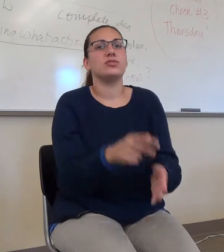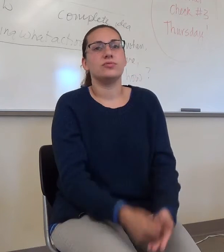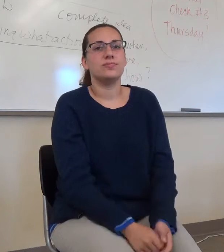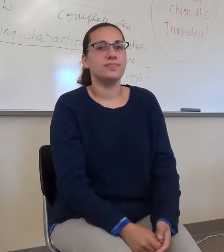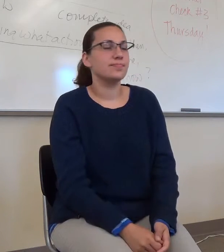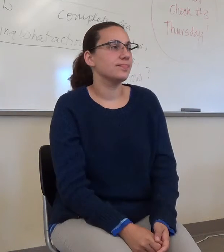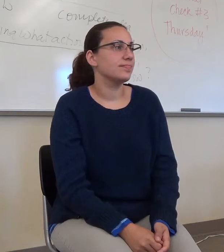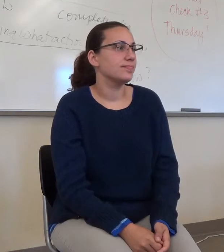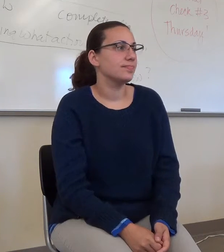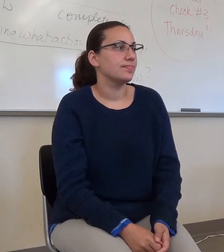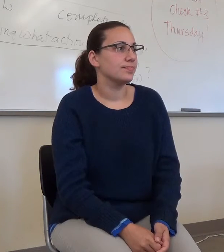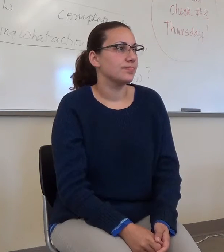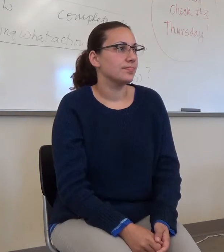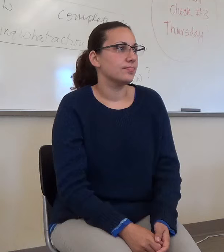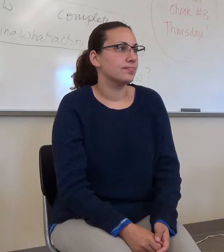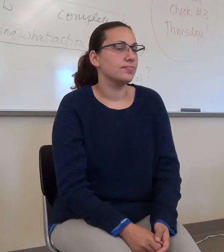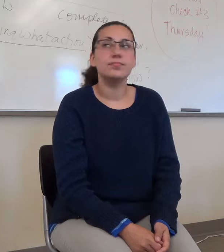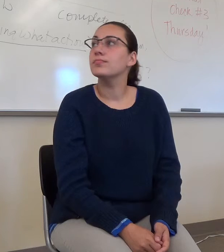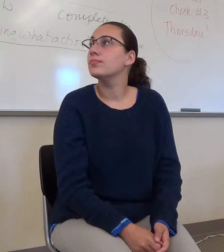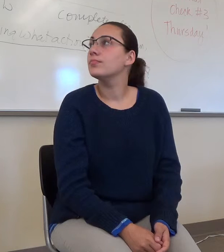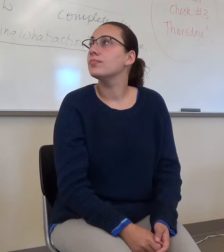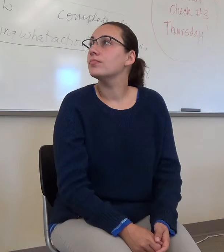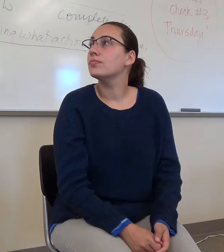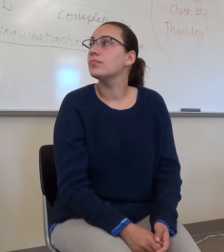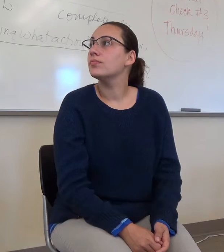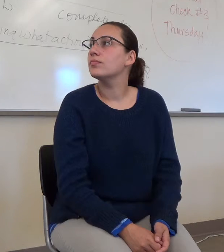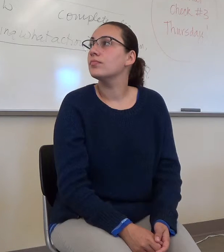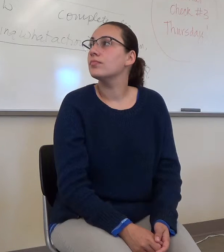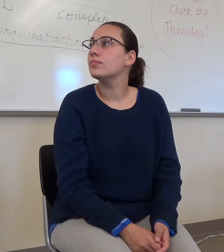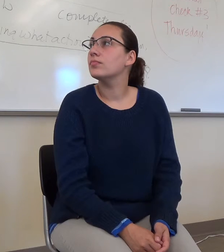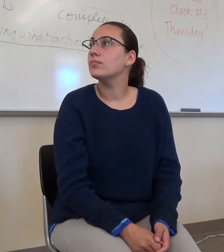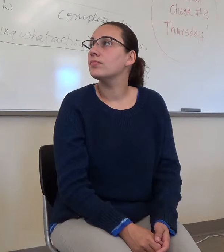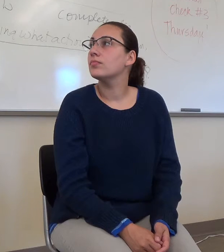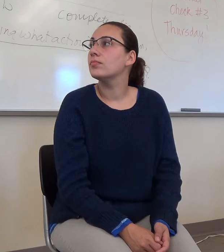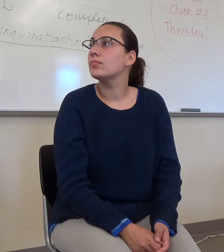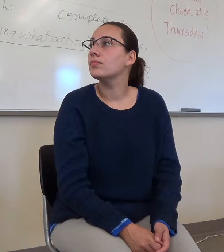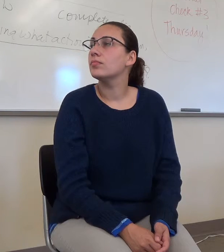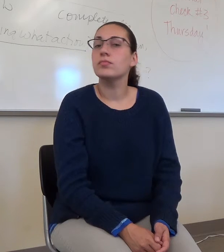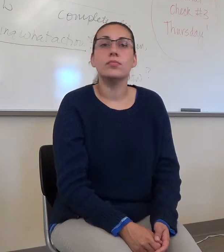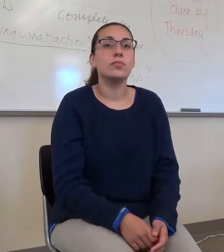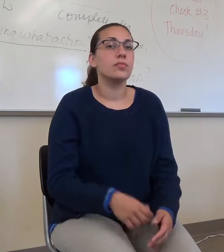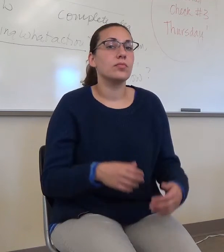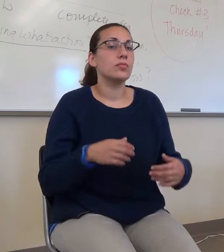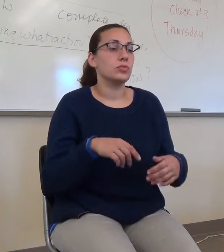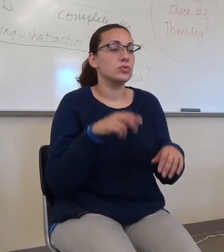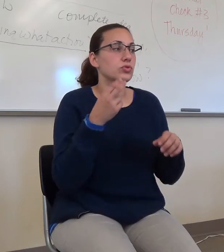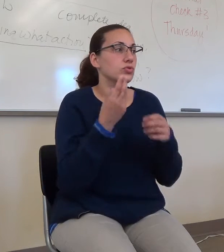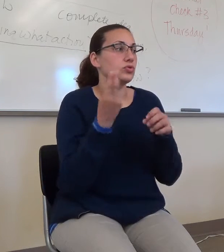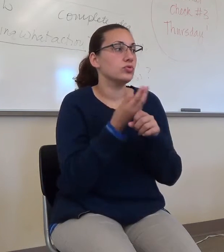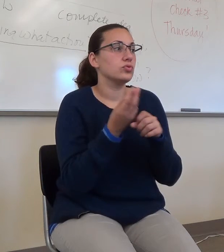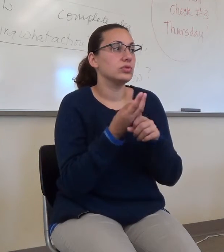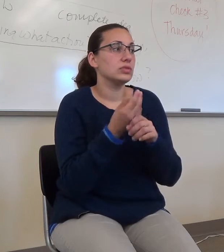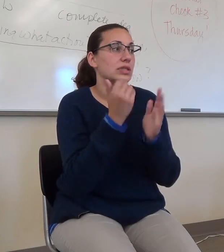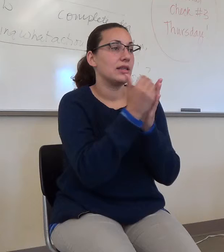So, again, I don't want to lose sight of this, because if you have this,